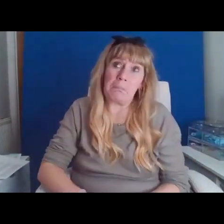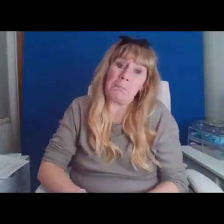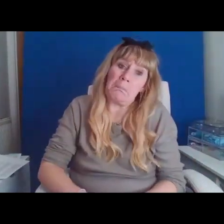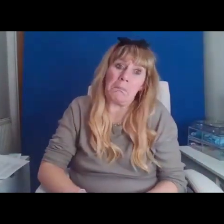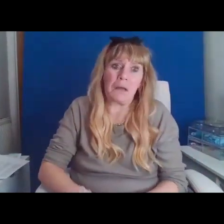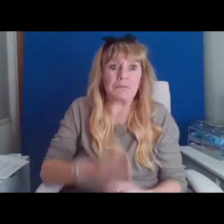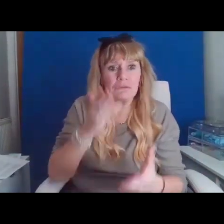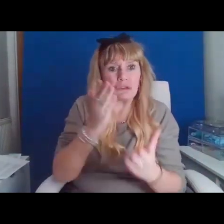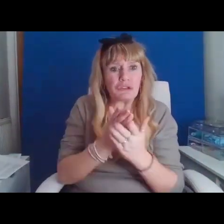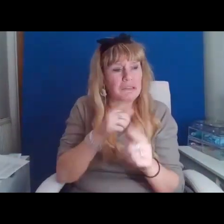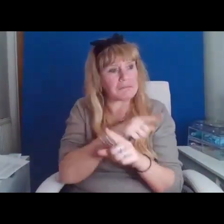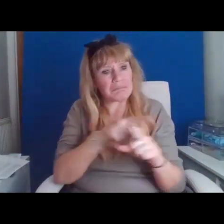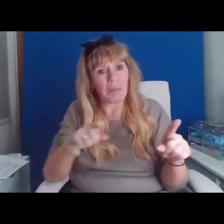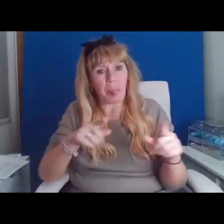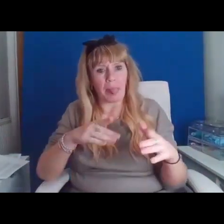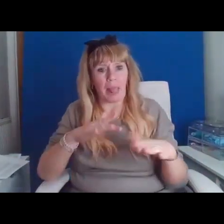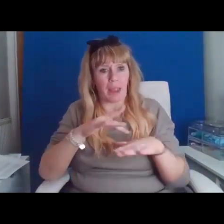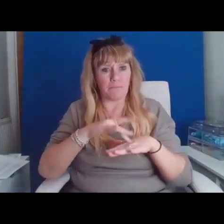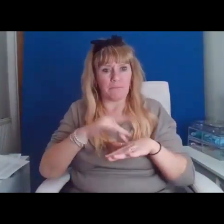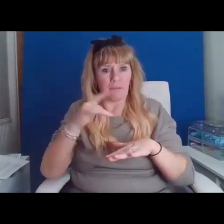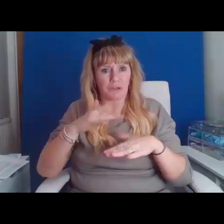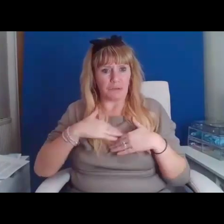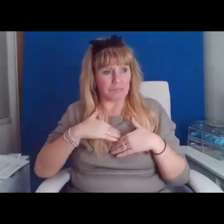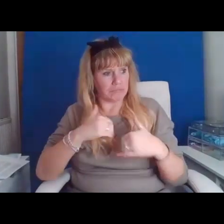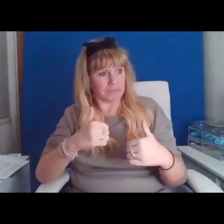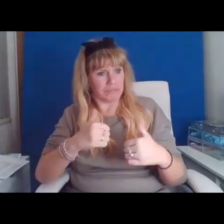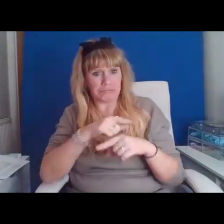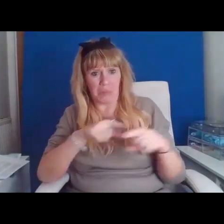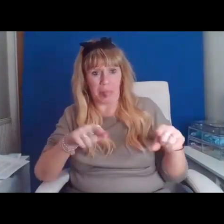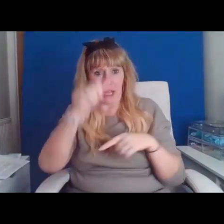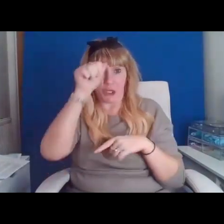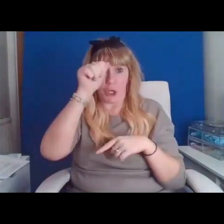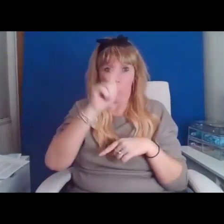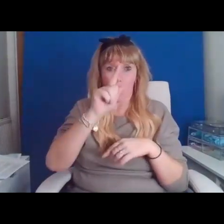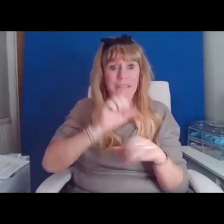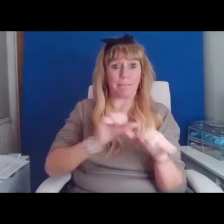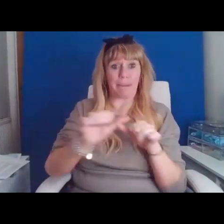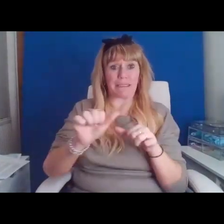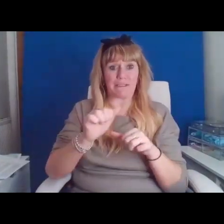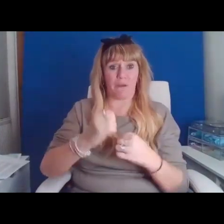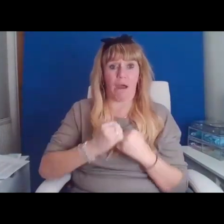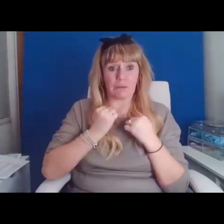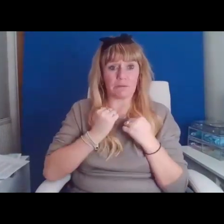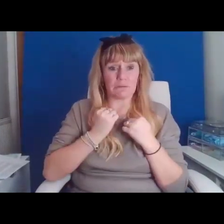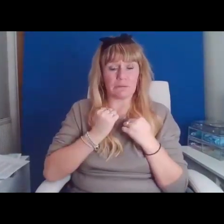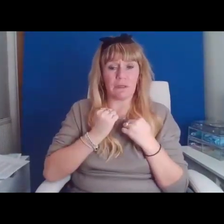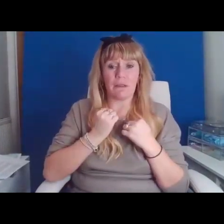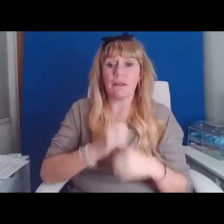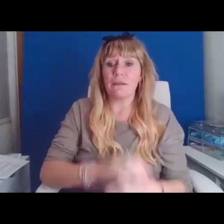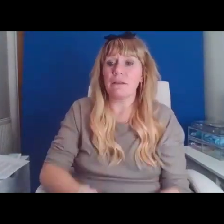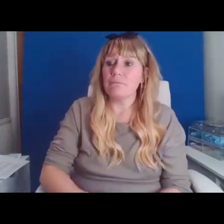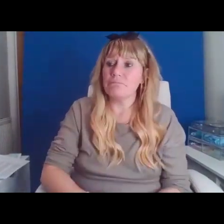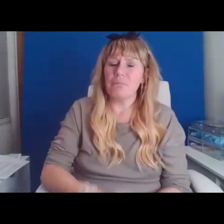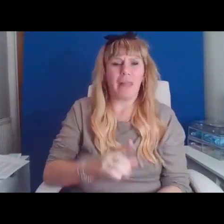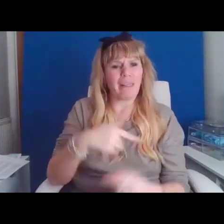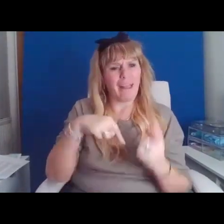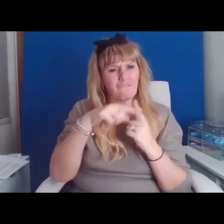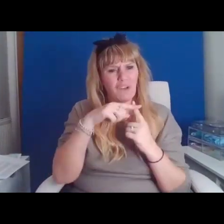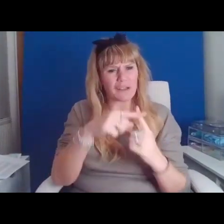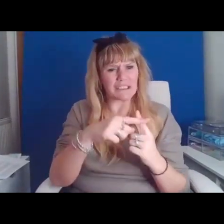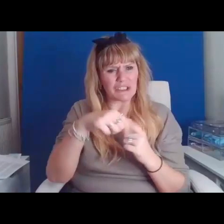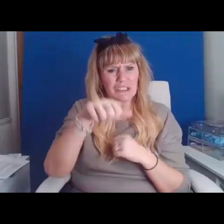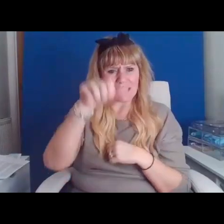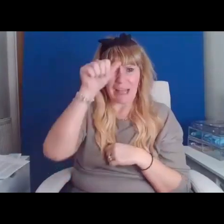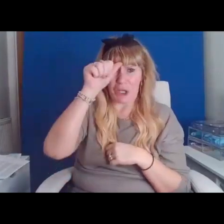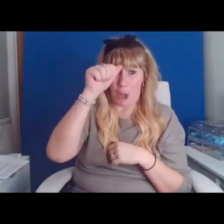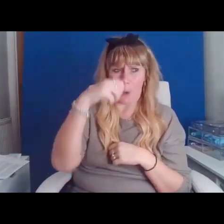professionals know what is good for them, good for us. That they are well-versed in all the advantages a fatter body brings.